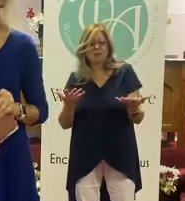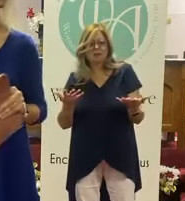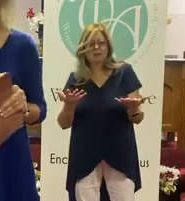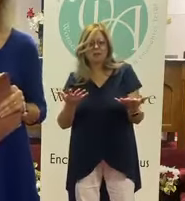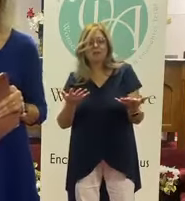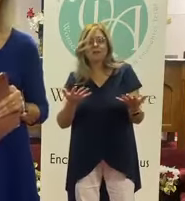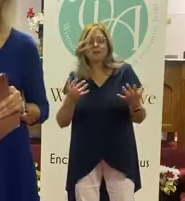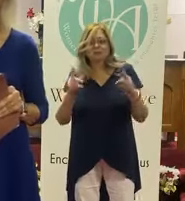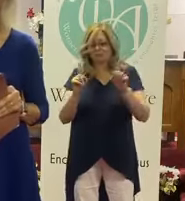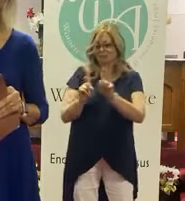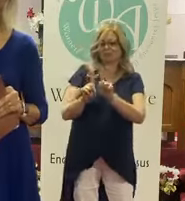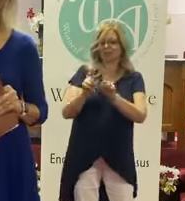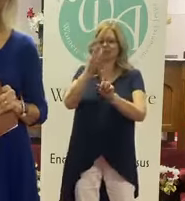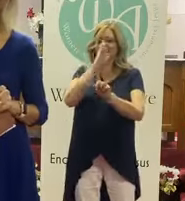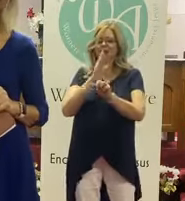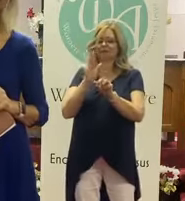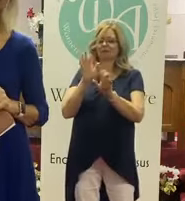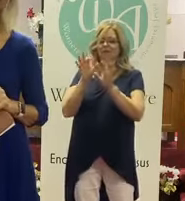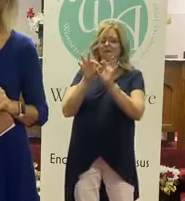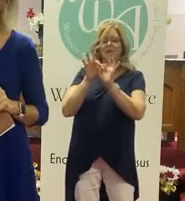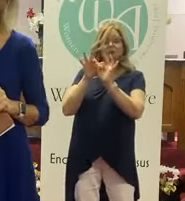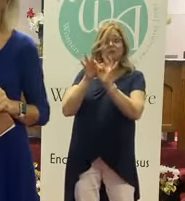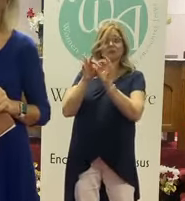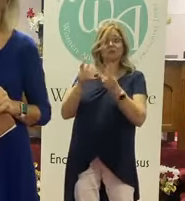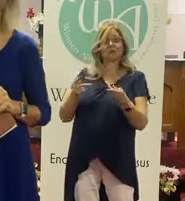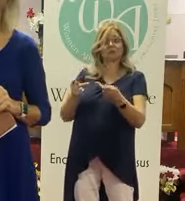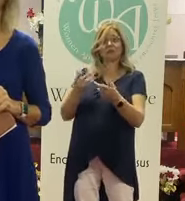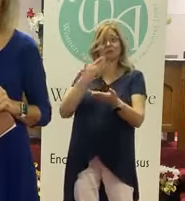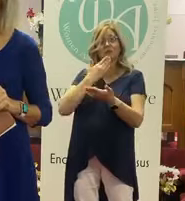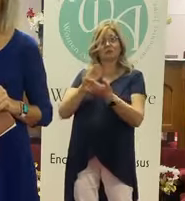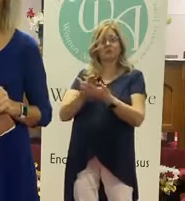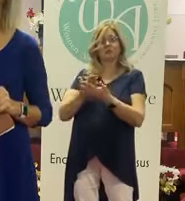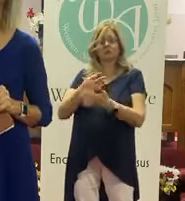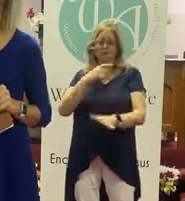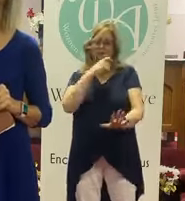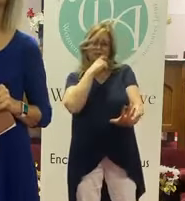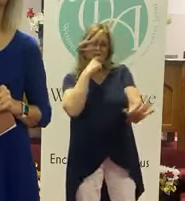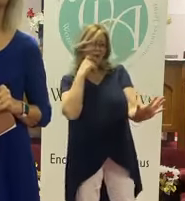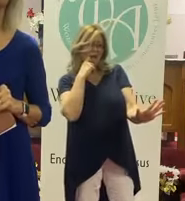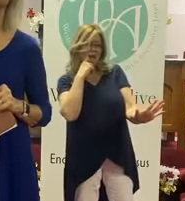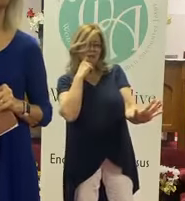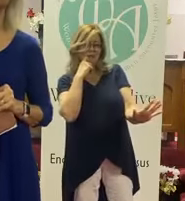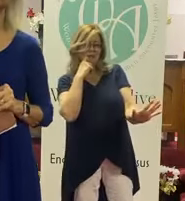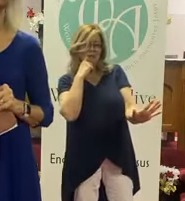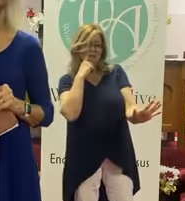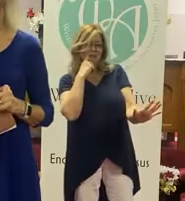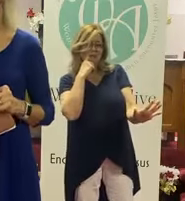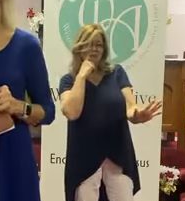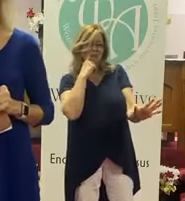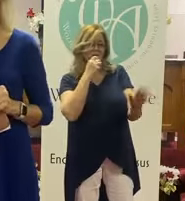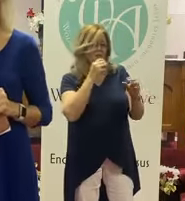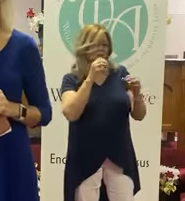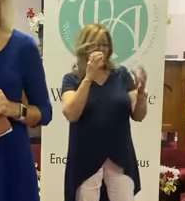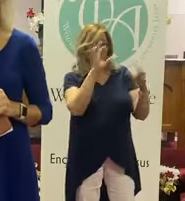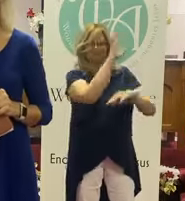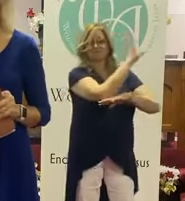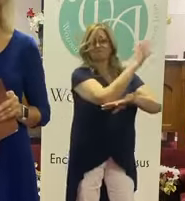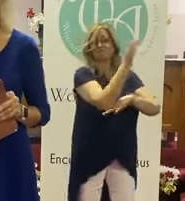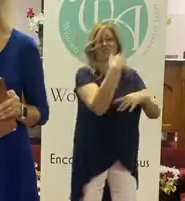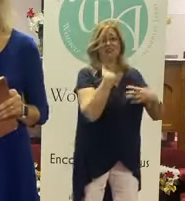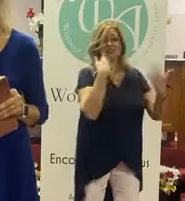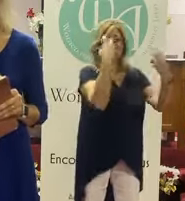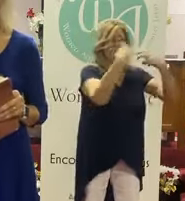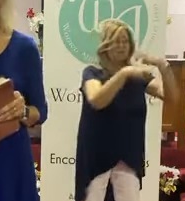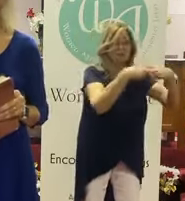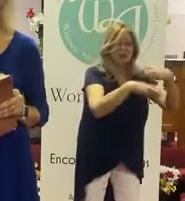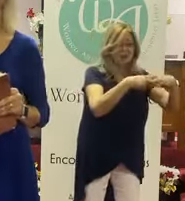right there next to God in that intimate place? Are you in a dry season? In the place of the wilderness? Or are in hard